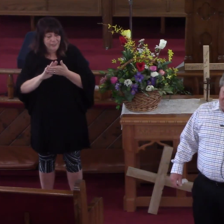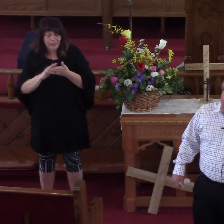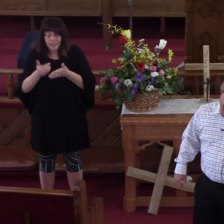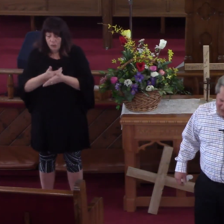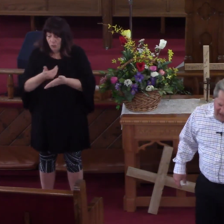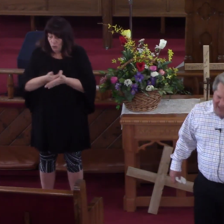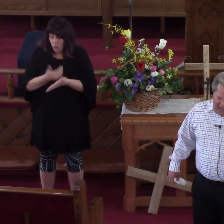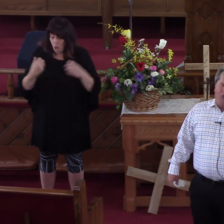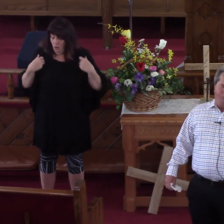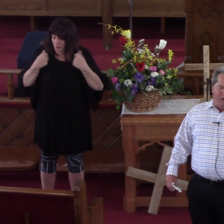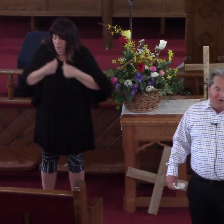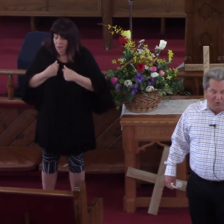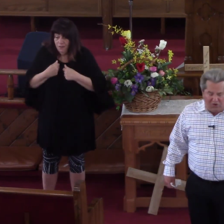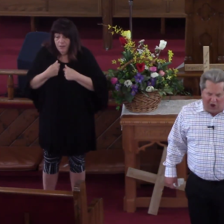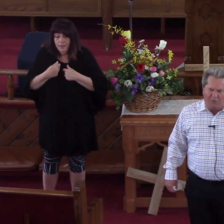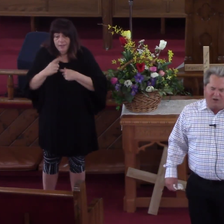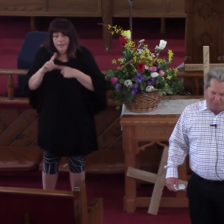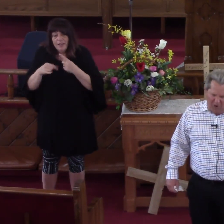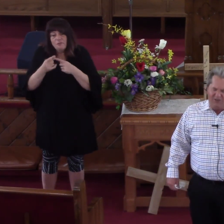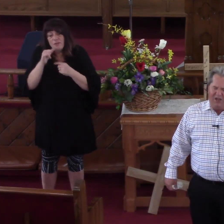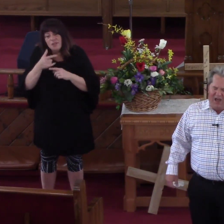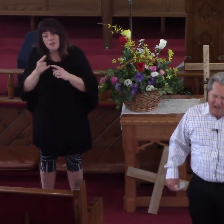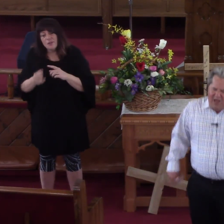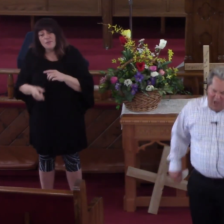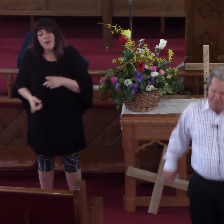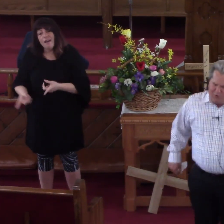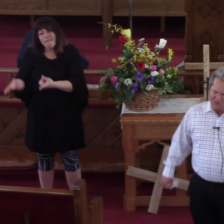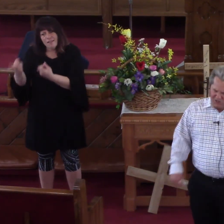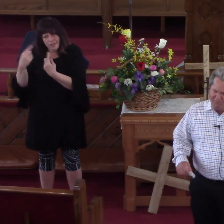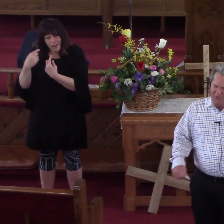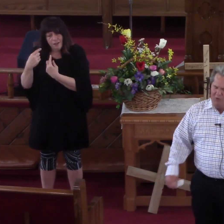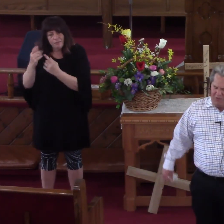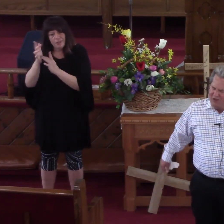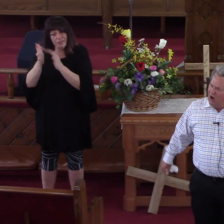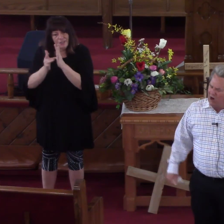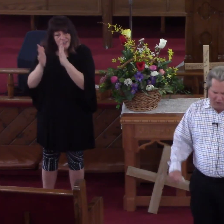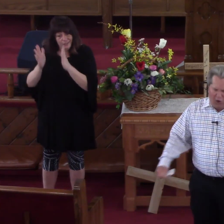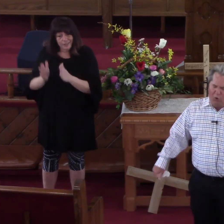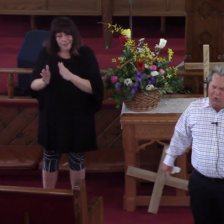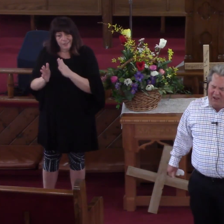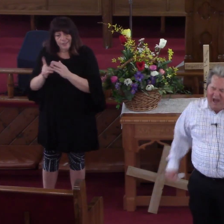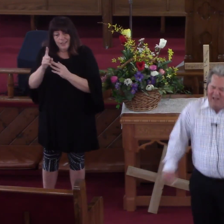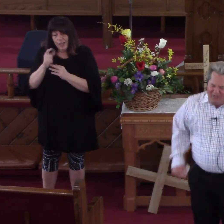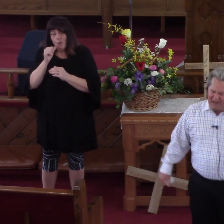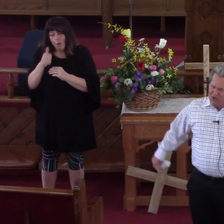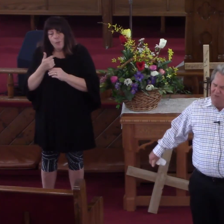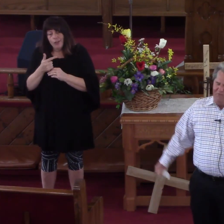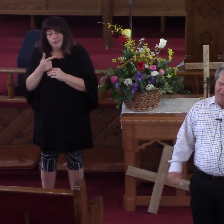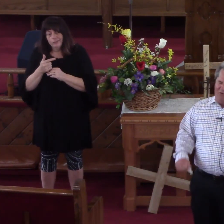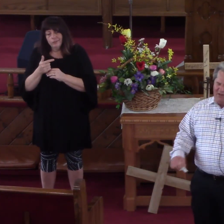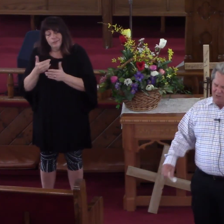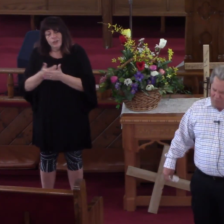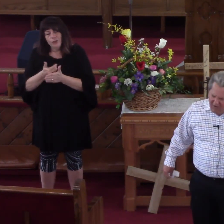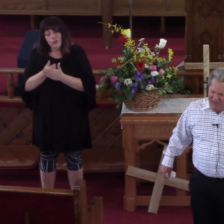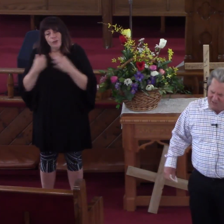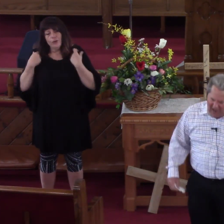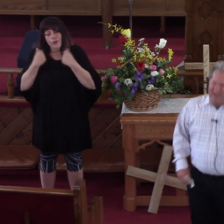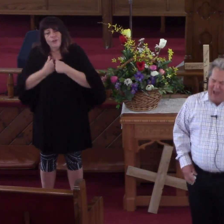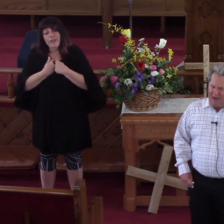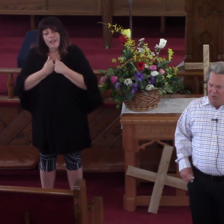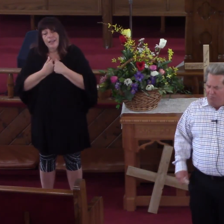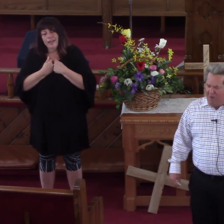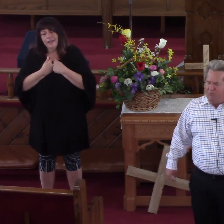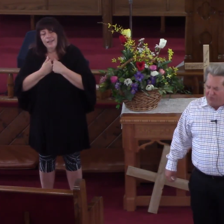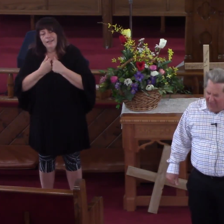Jesus Christ, he'll put a new garment upon you. Put something within your glory that you've never experienced.